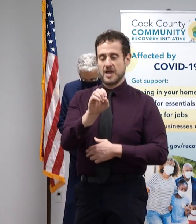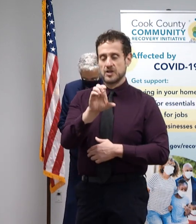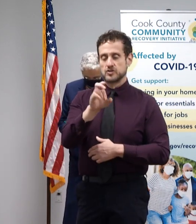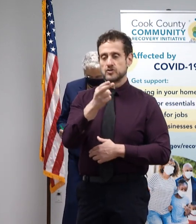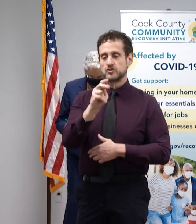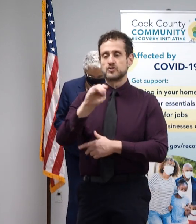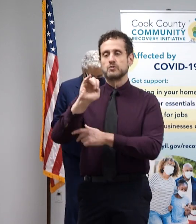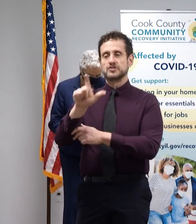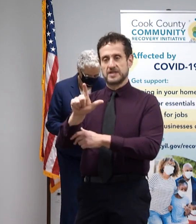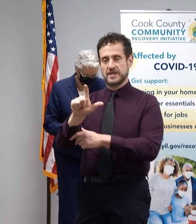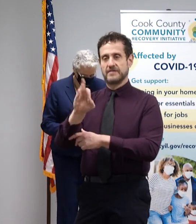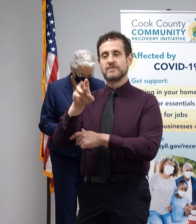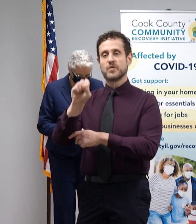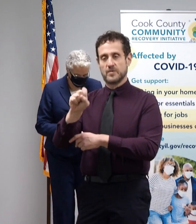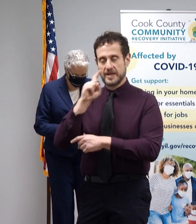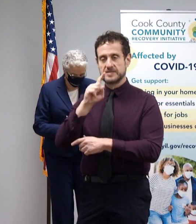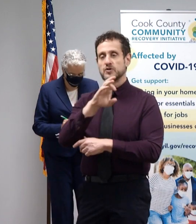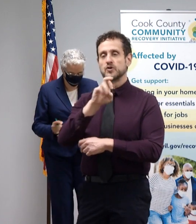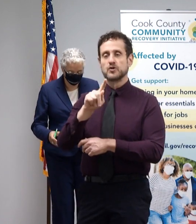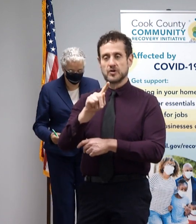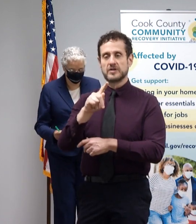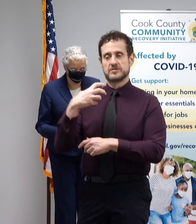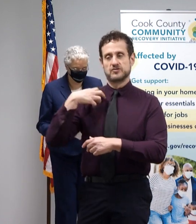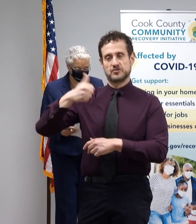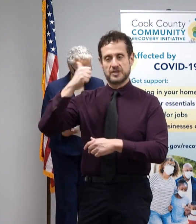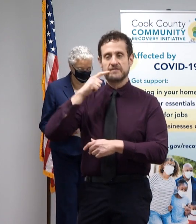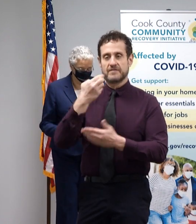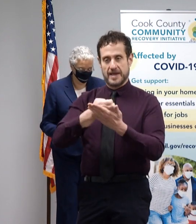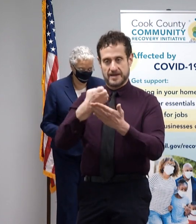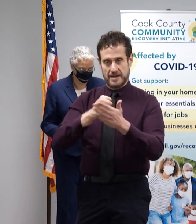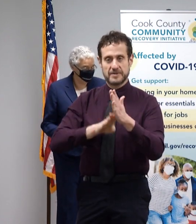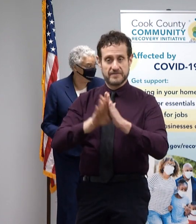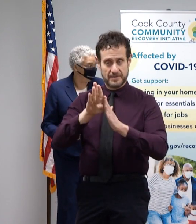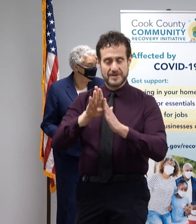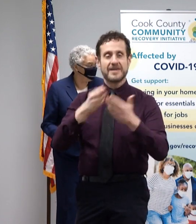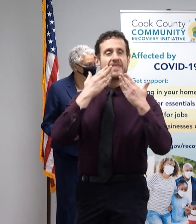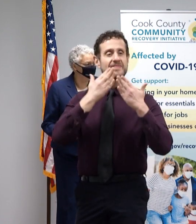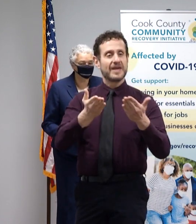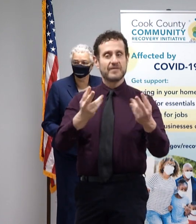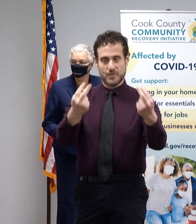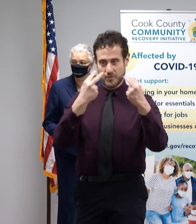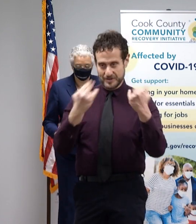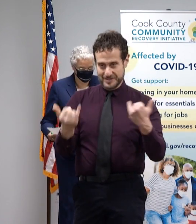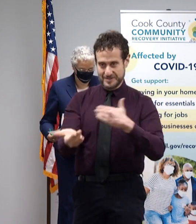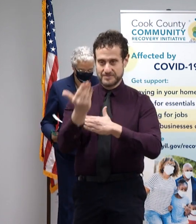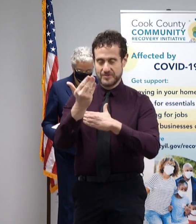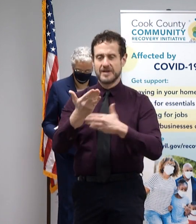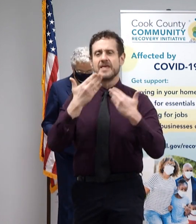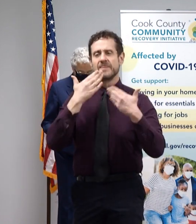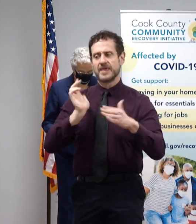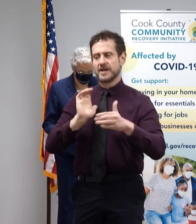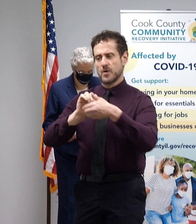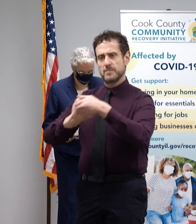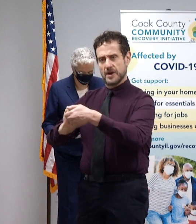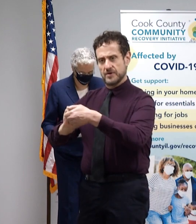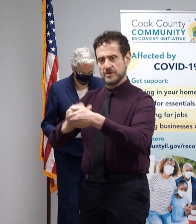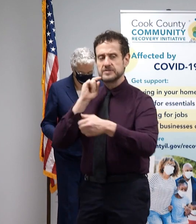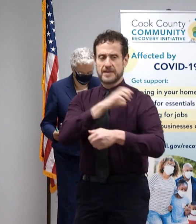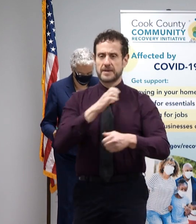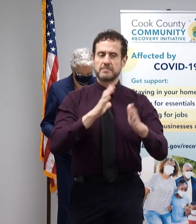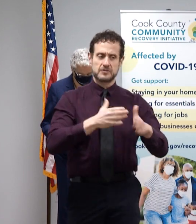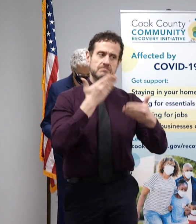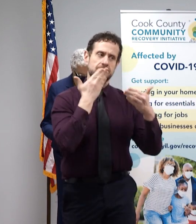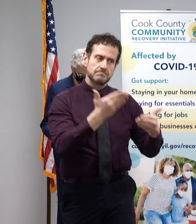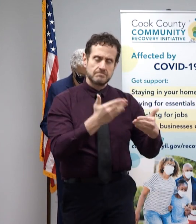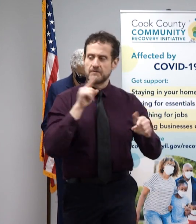County Bureau Chief of Economic Development. Thank you for joining us this morning. I would like to thank our partners and our commissioners for